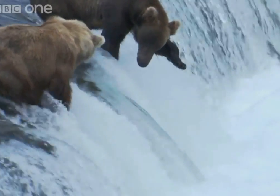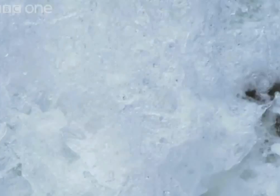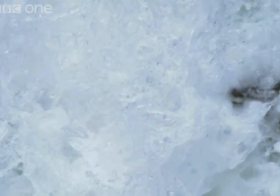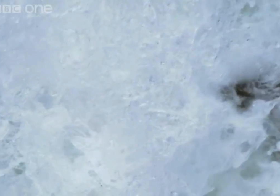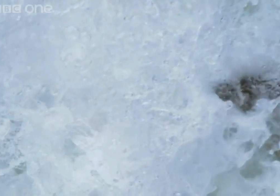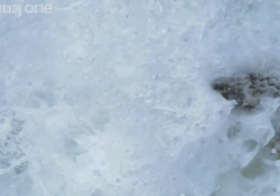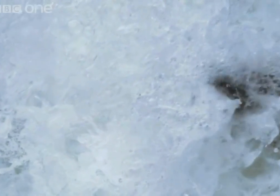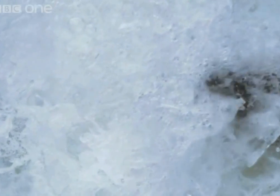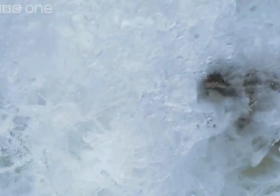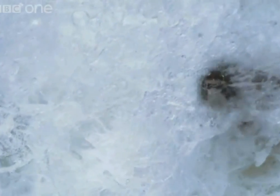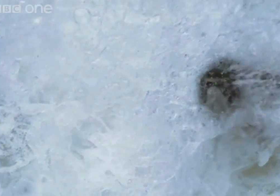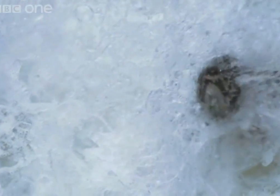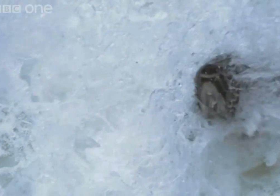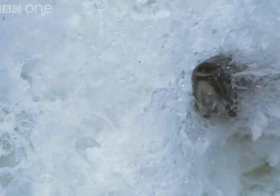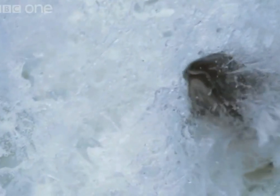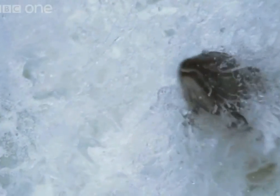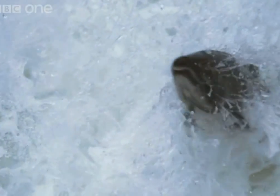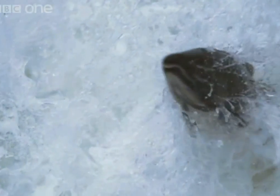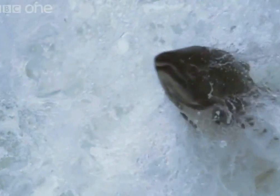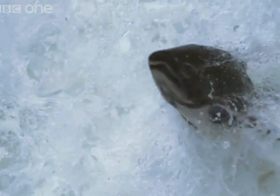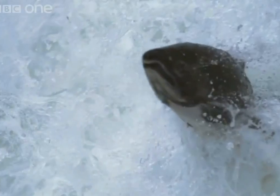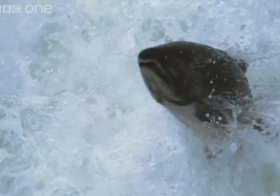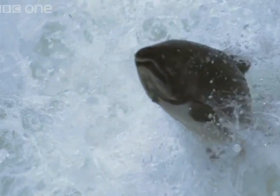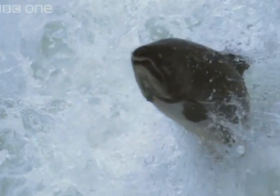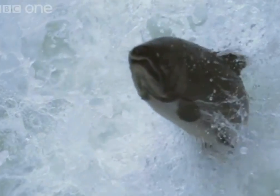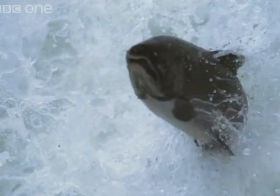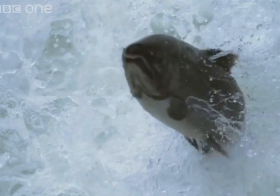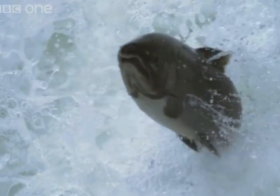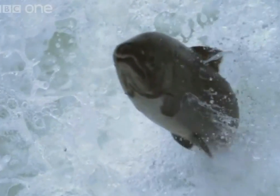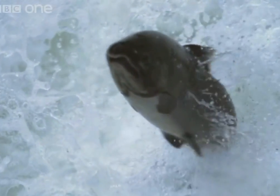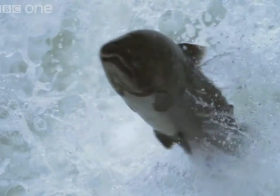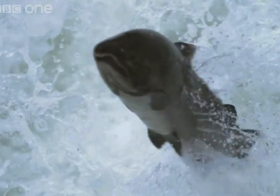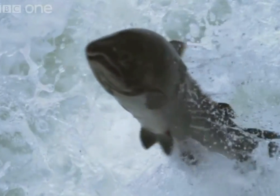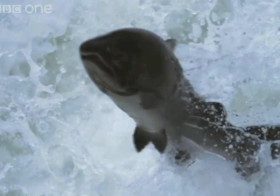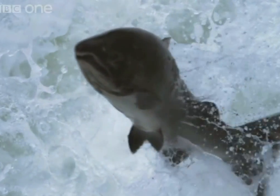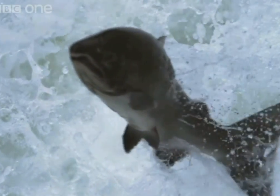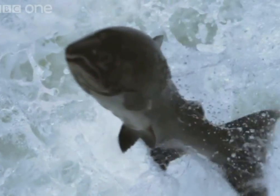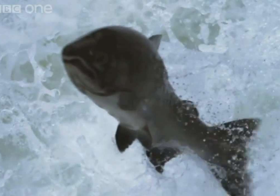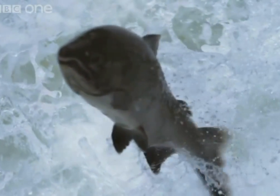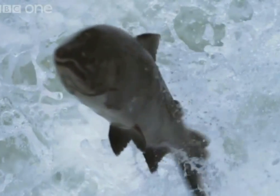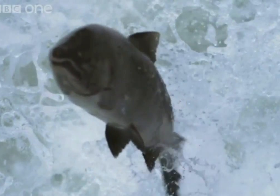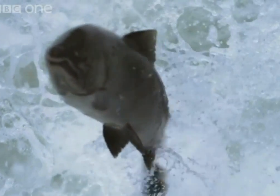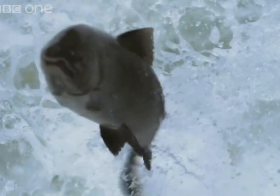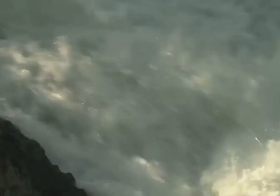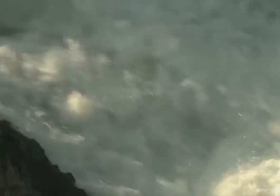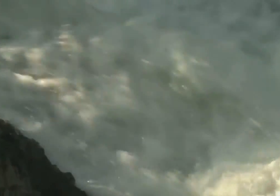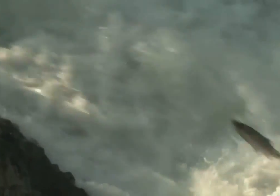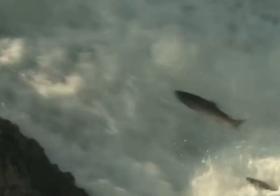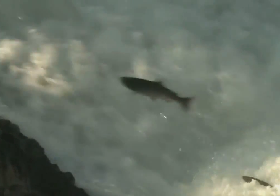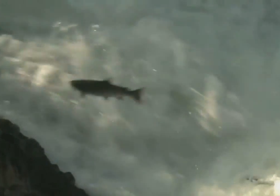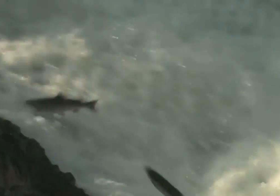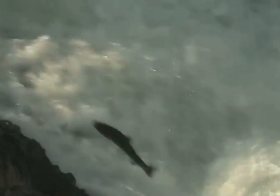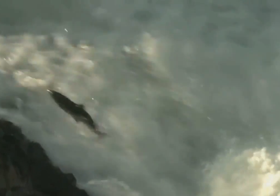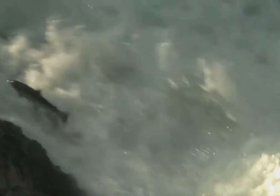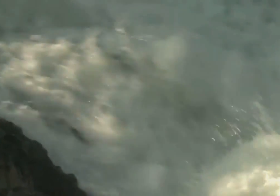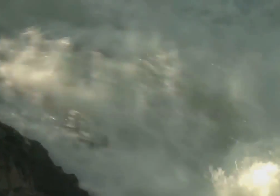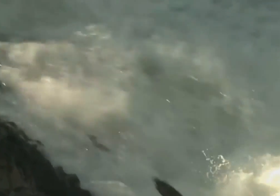and contrary situations with various forms of opposition just to arrive at the sacred destination.